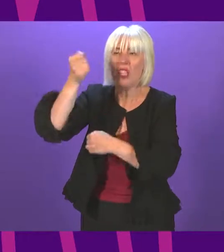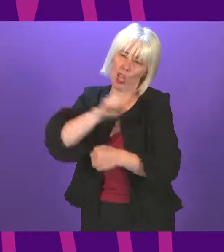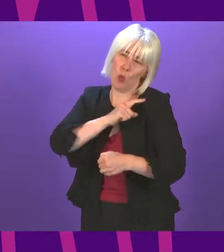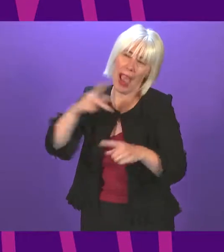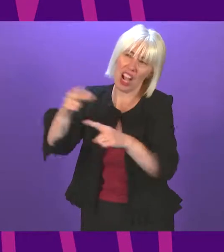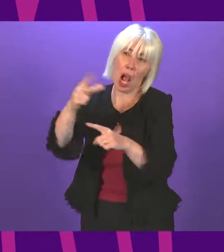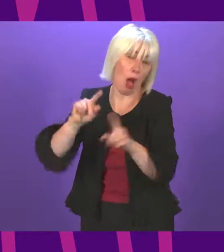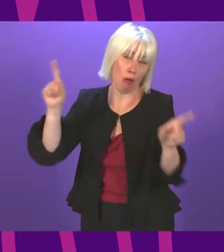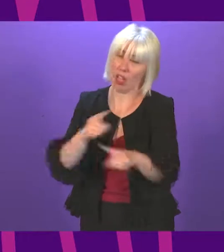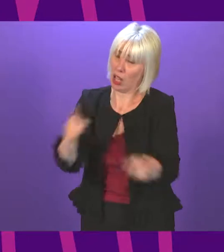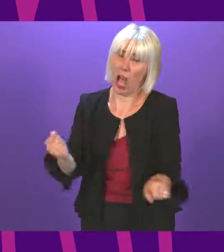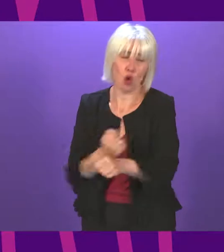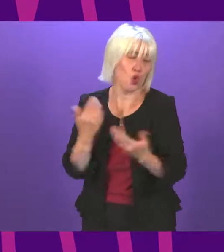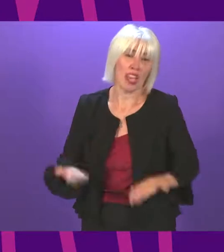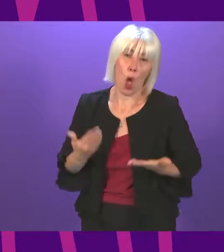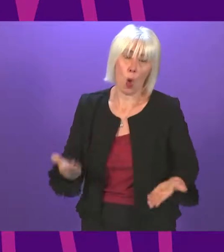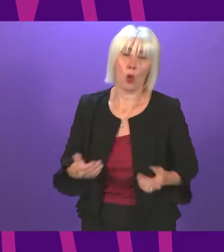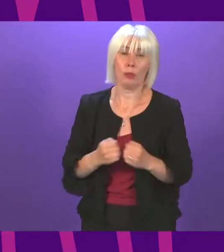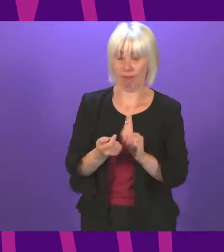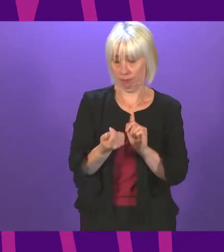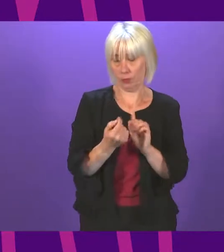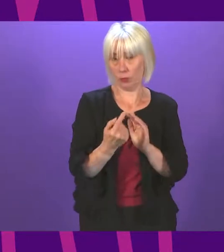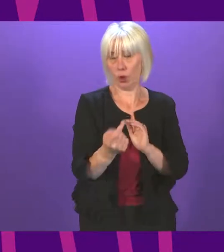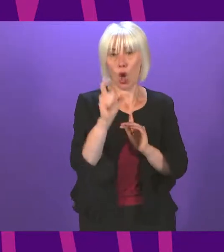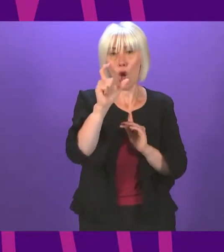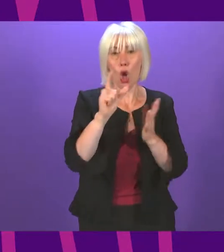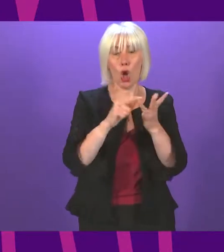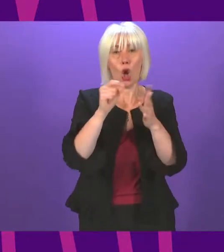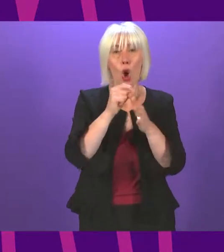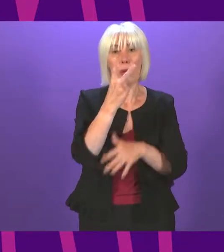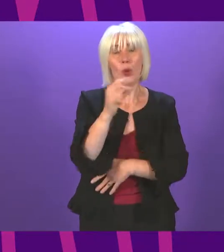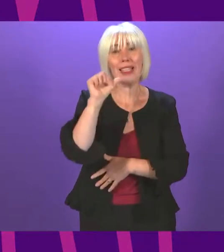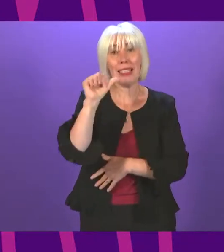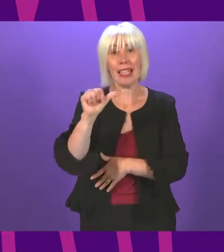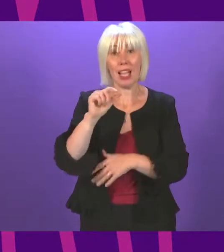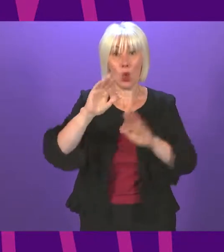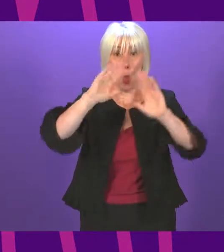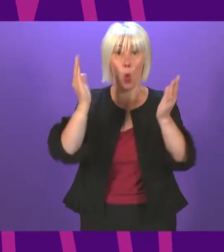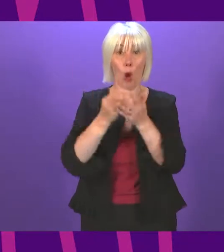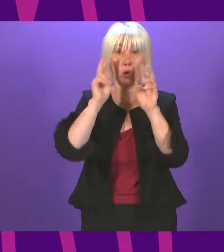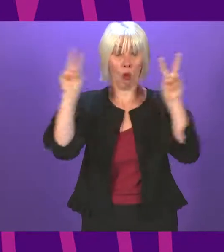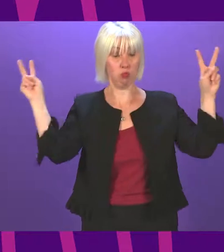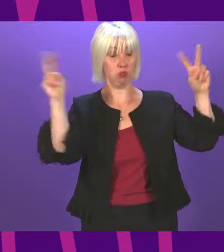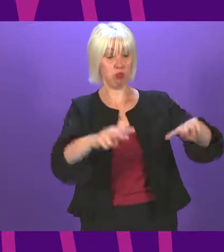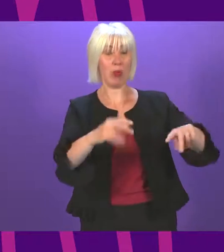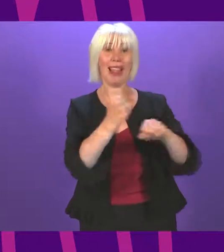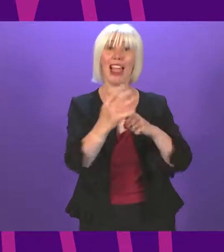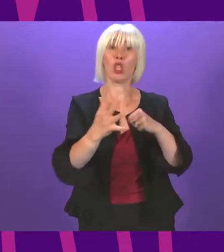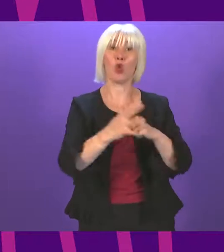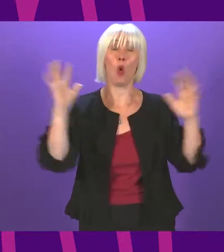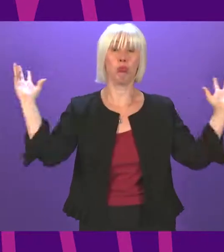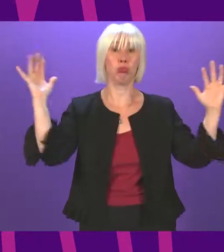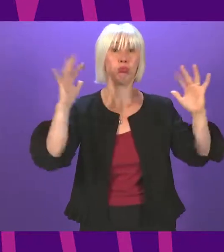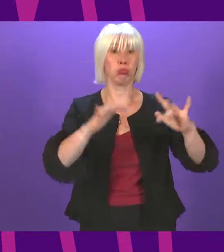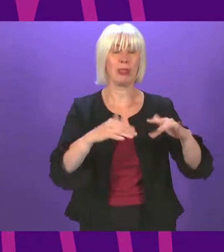Residing officer, we are now just a couple of months away from COP26 when the eyes of the world will be on Glasgow. But already some of the most